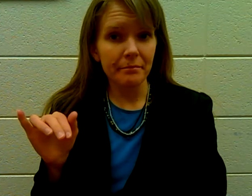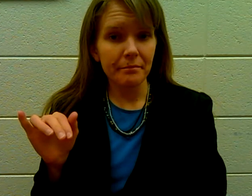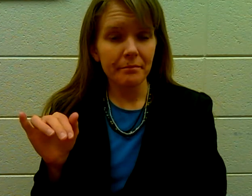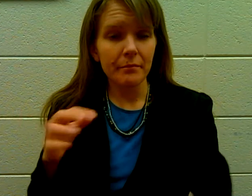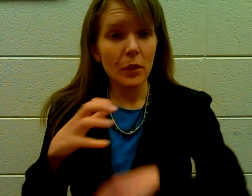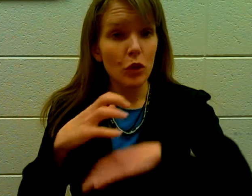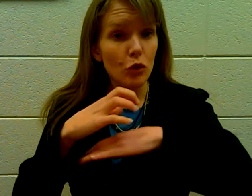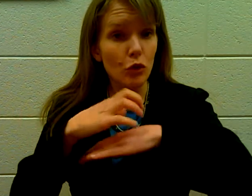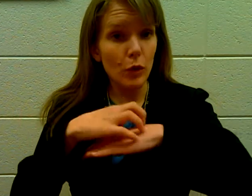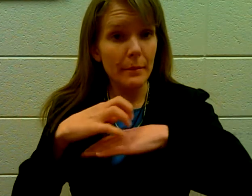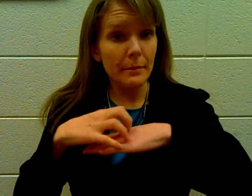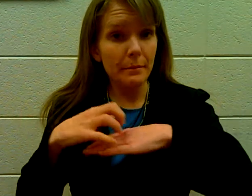Grape.